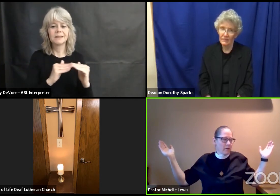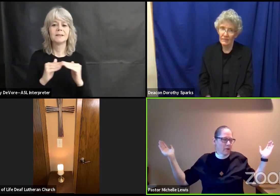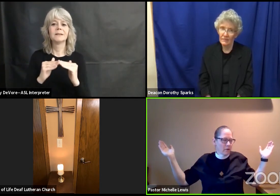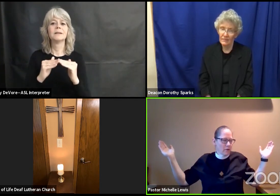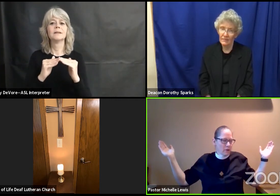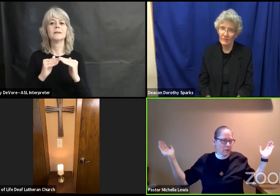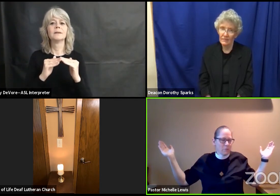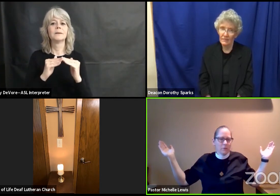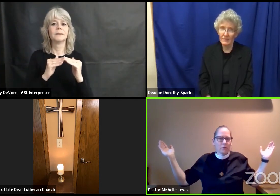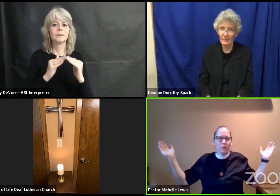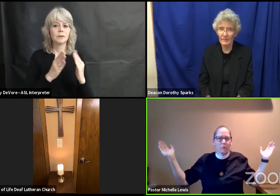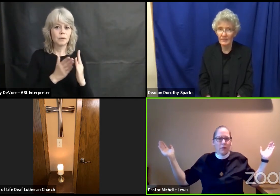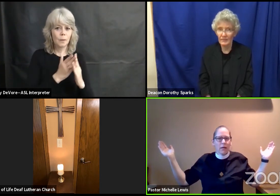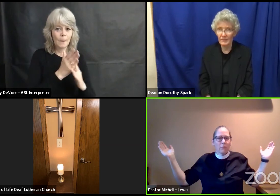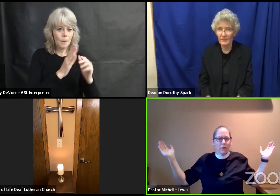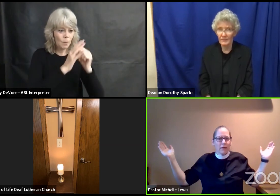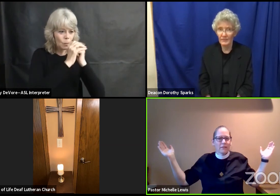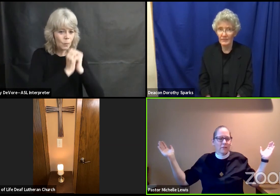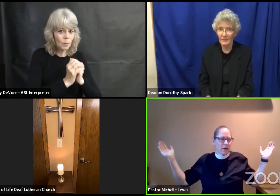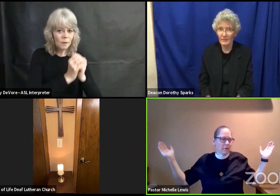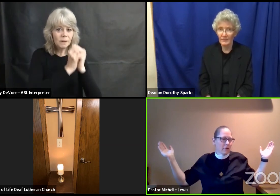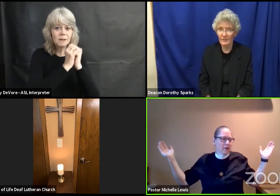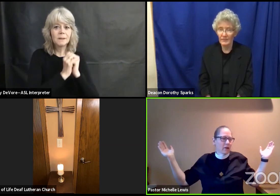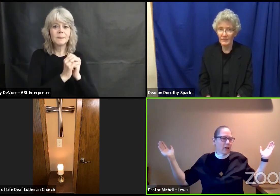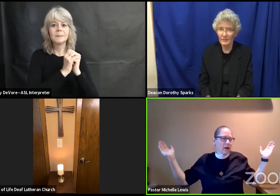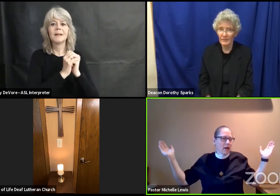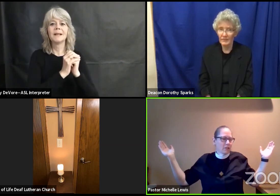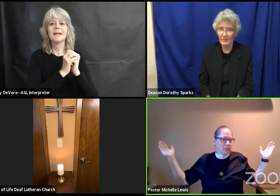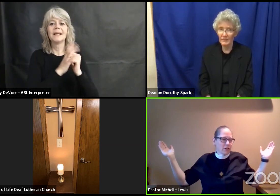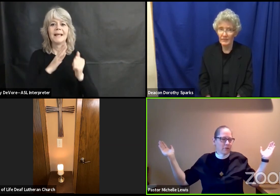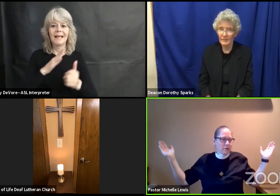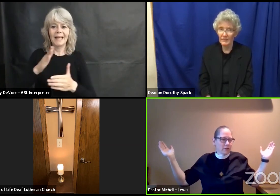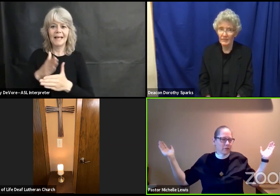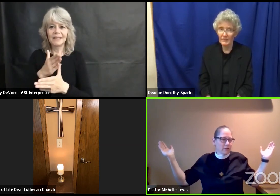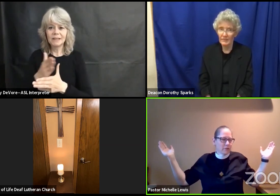people who break bread together and share the good news